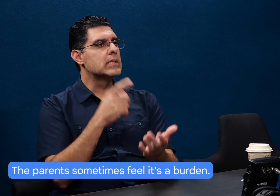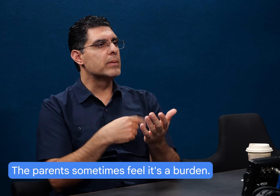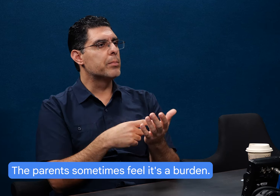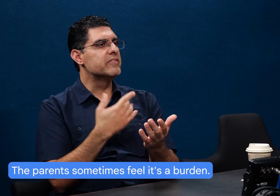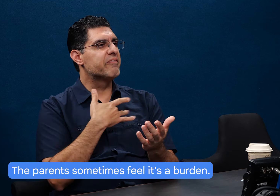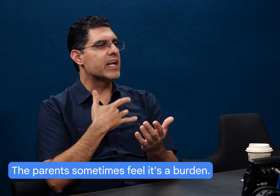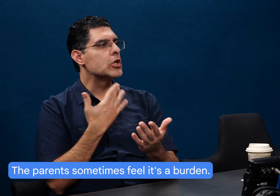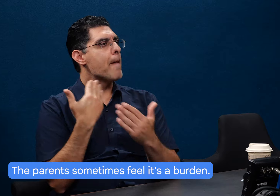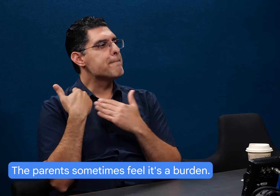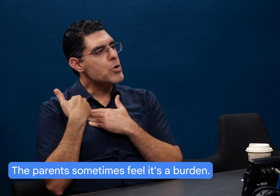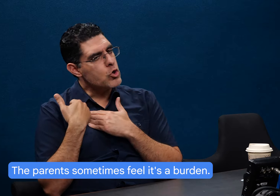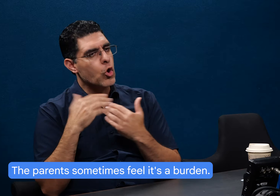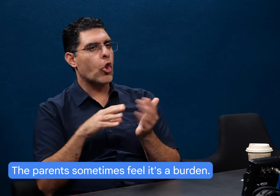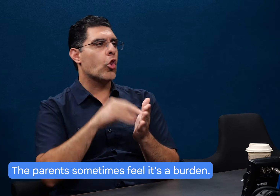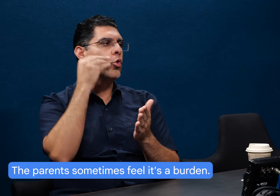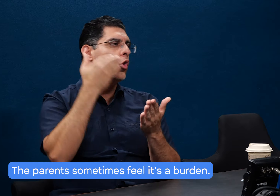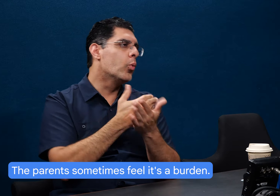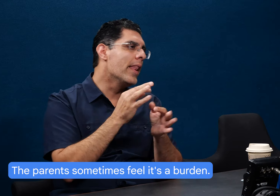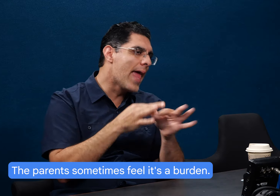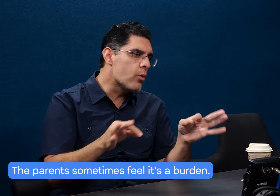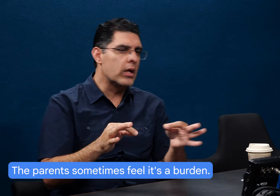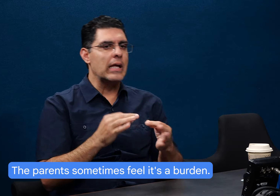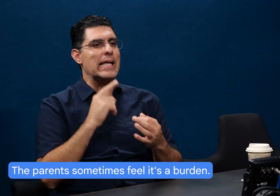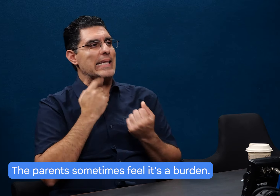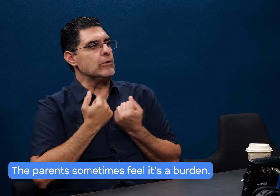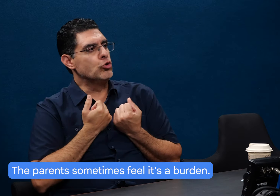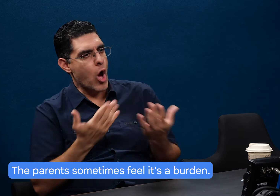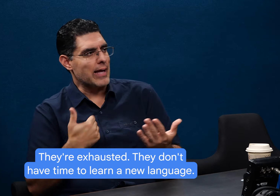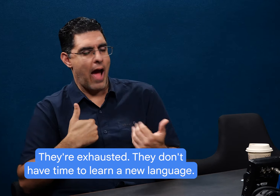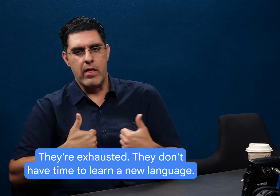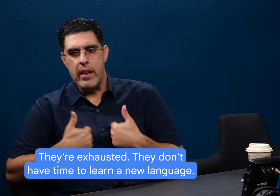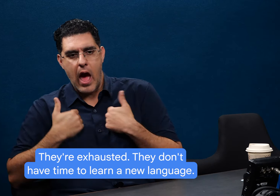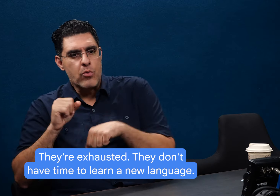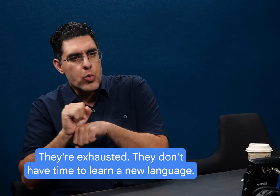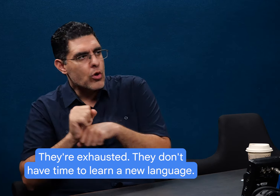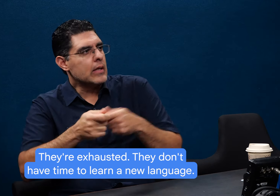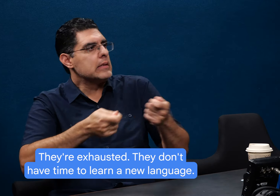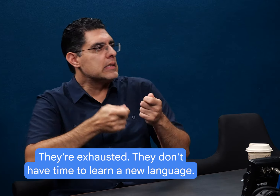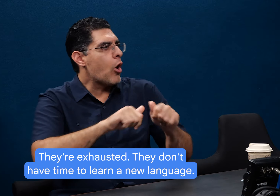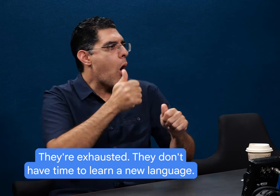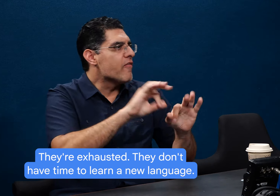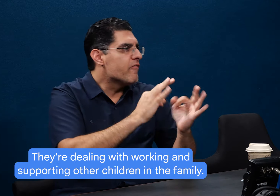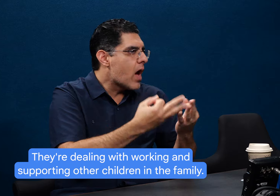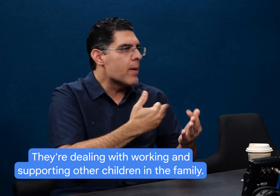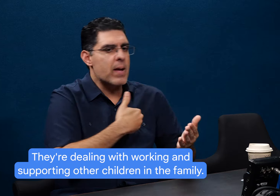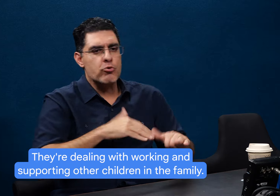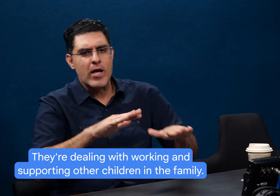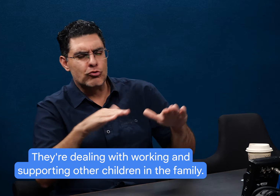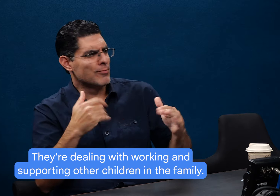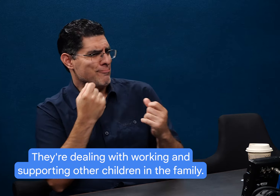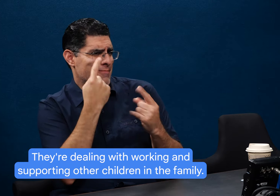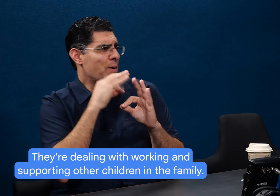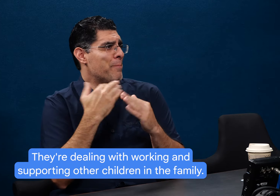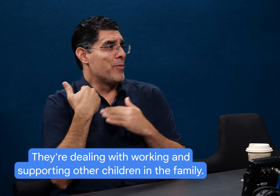Yeah. The parents sometimes feel it's a burden. It's this. They're exhausted. They don't have time to learn a new language. They're dealing with